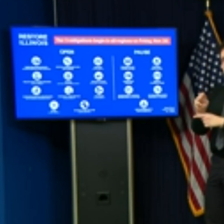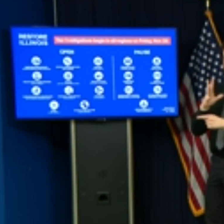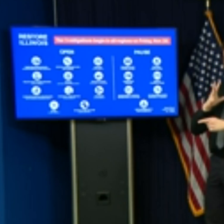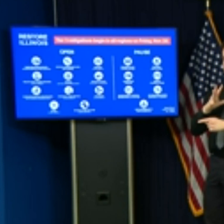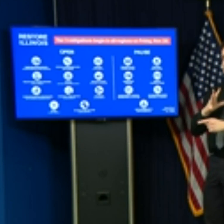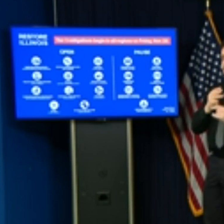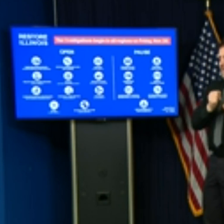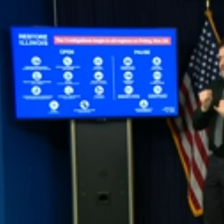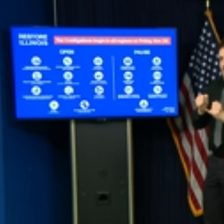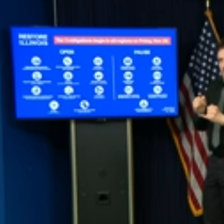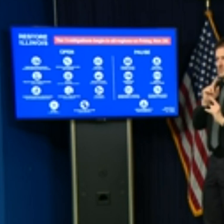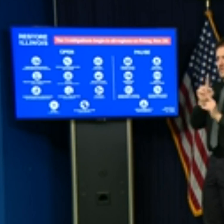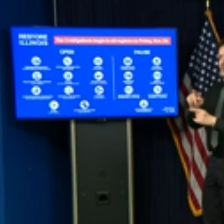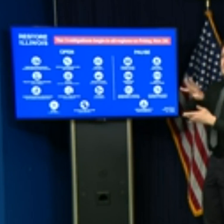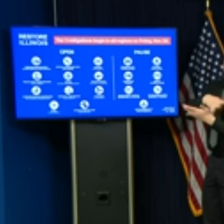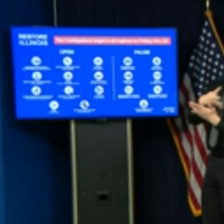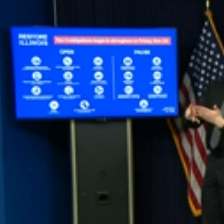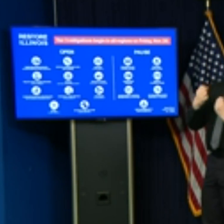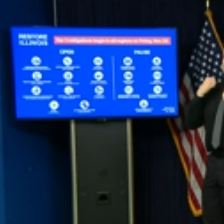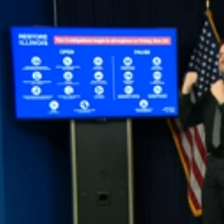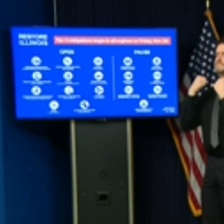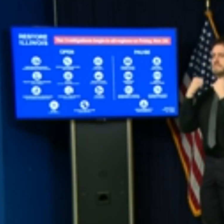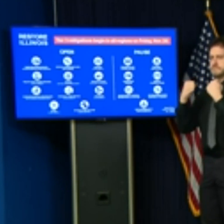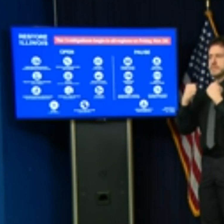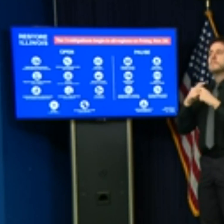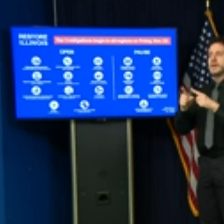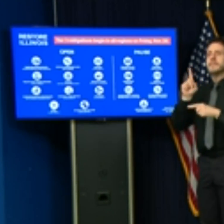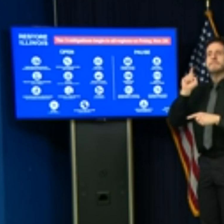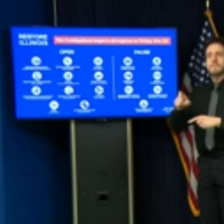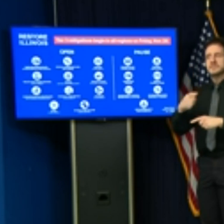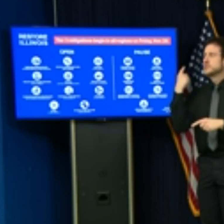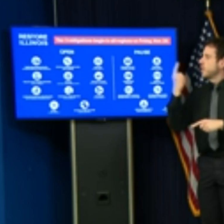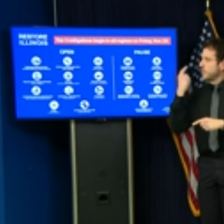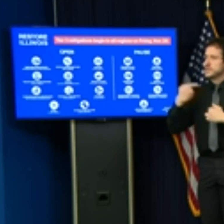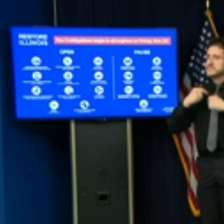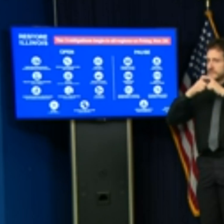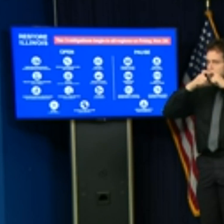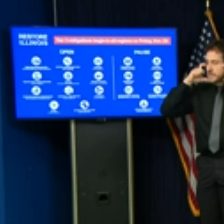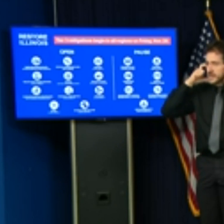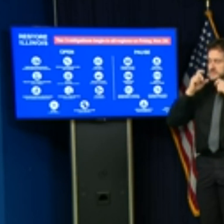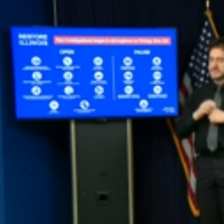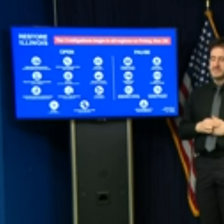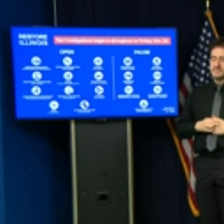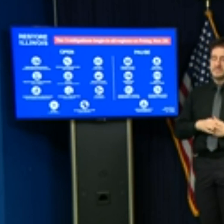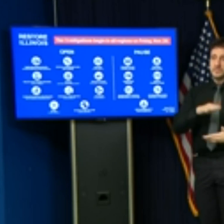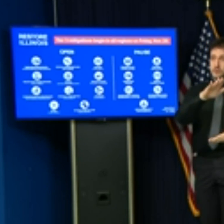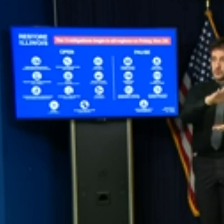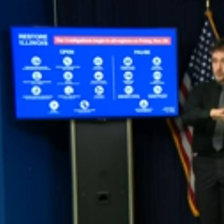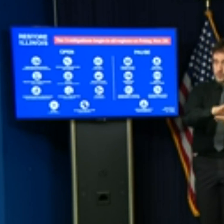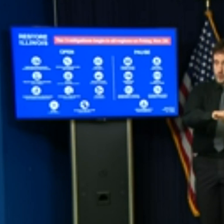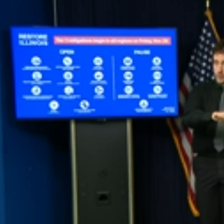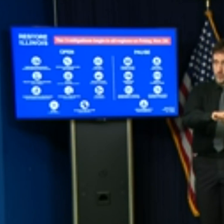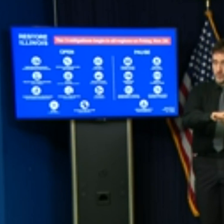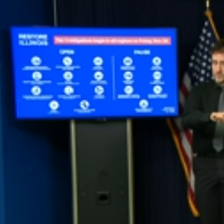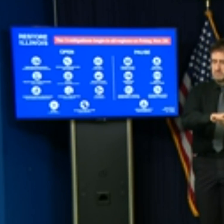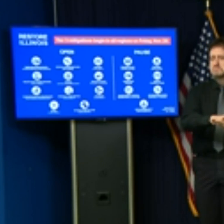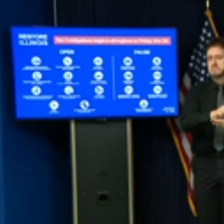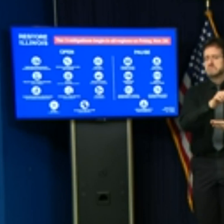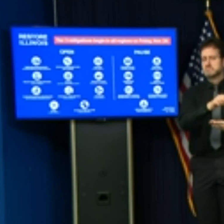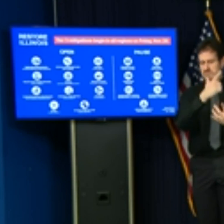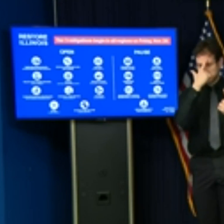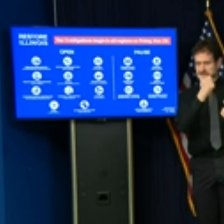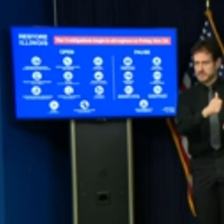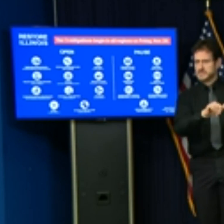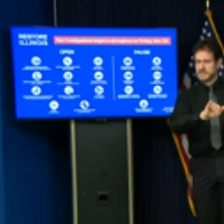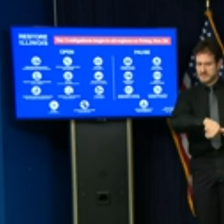individuals to schedule workouts as long as they wear masks throughout. Schools and daycares can choose to remain open,